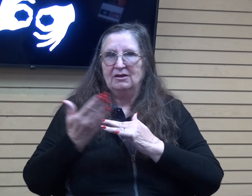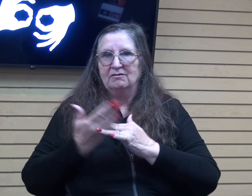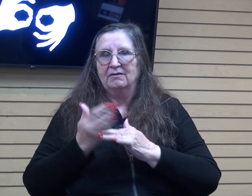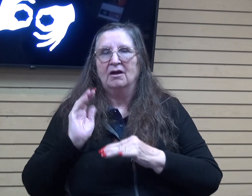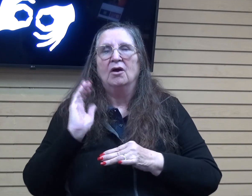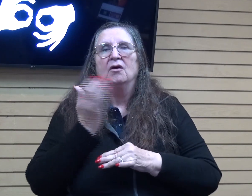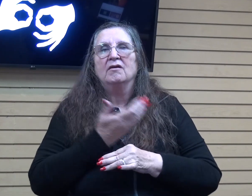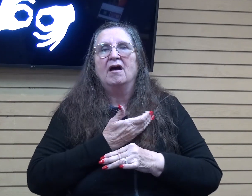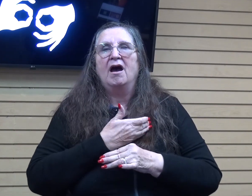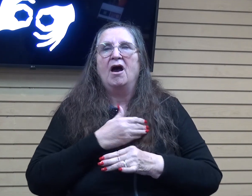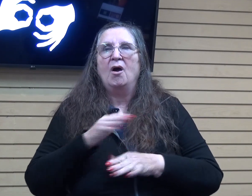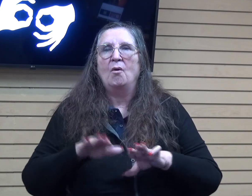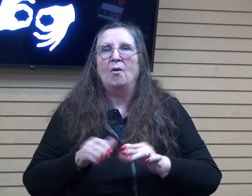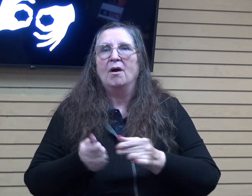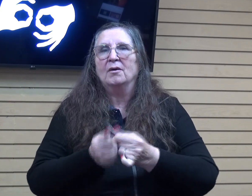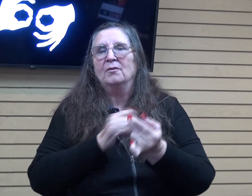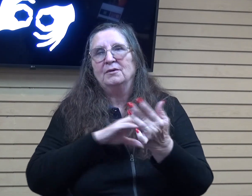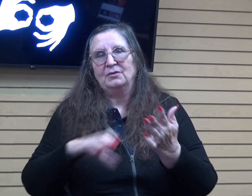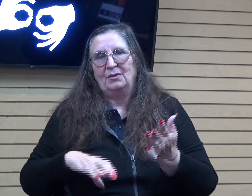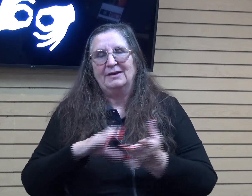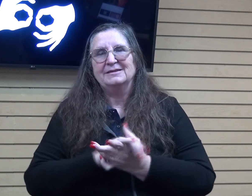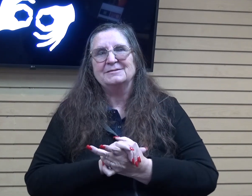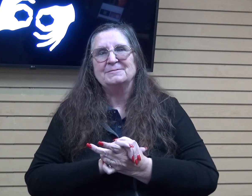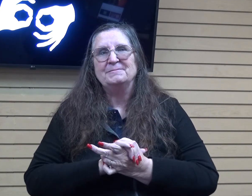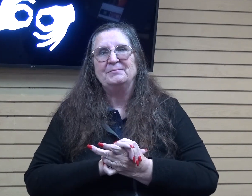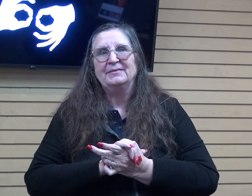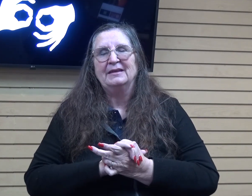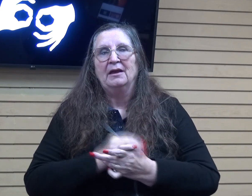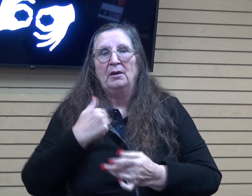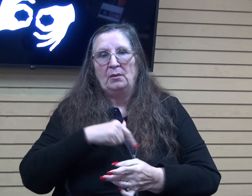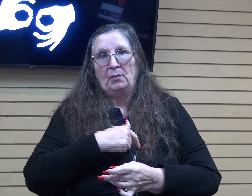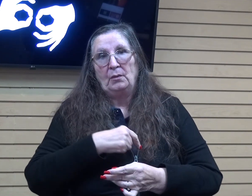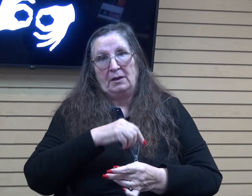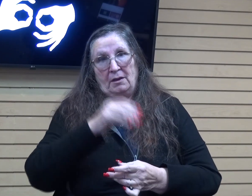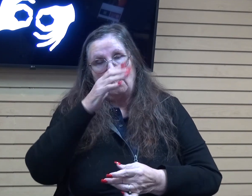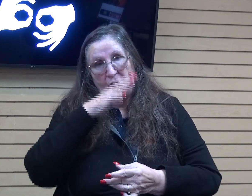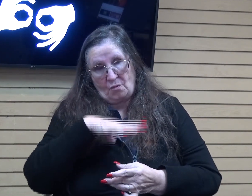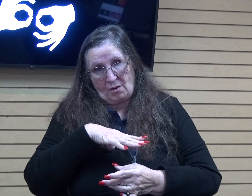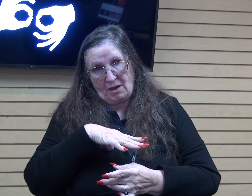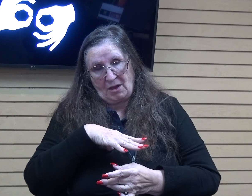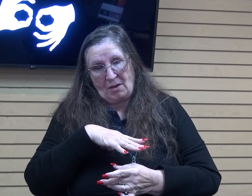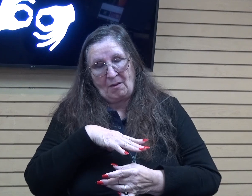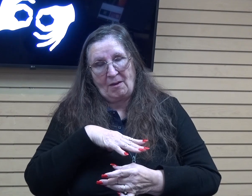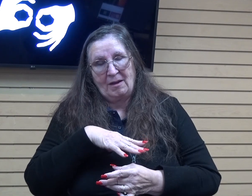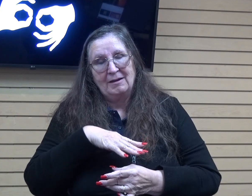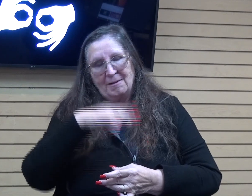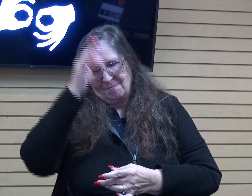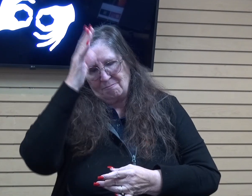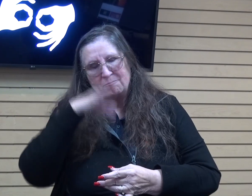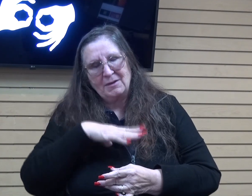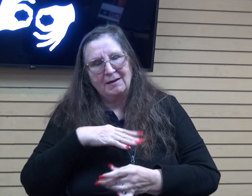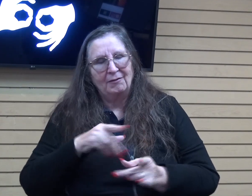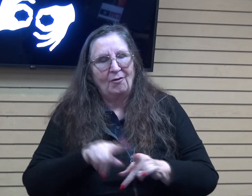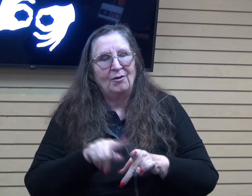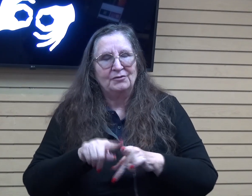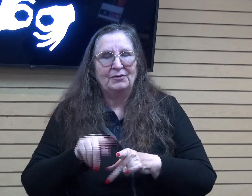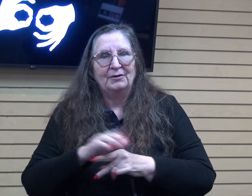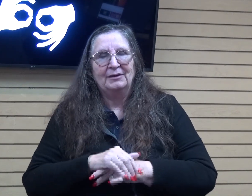of our walk with Christ and because as women and there's guys watching too, but as women, our emotions